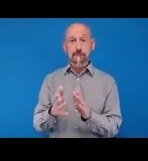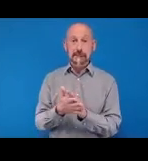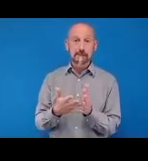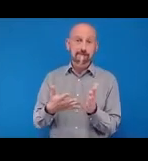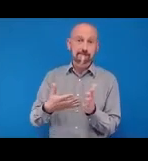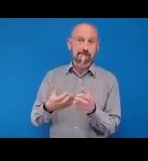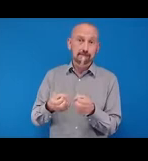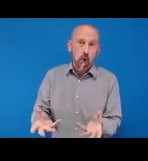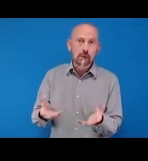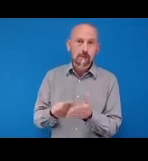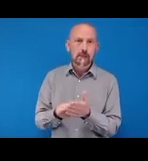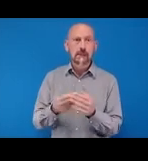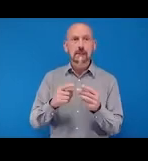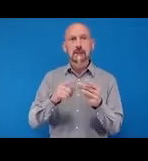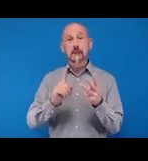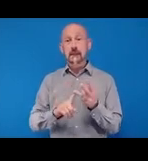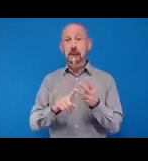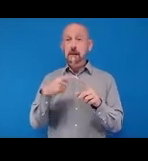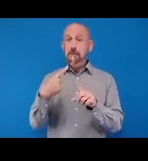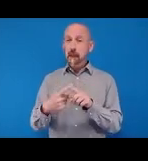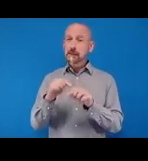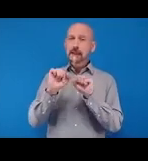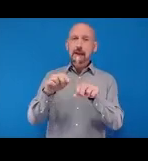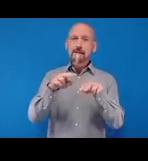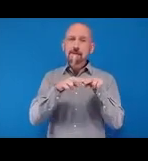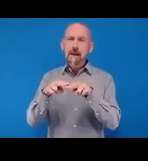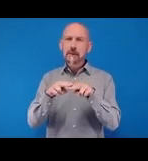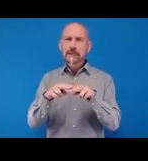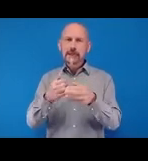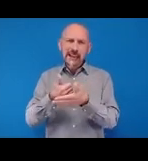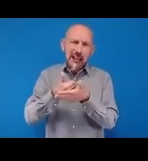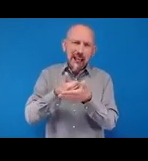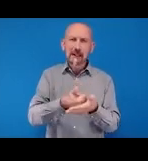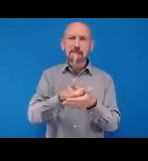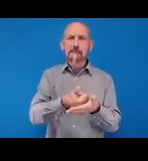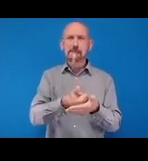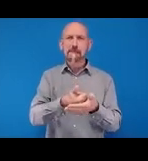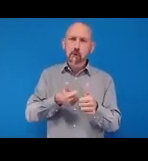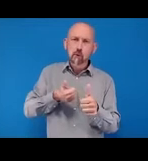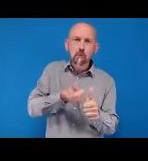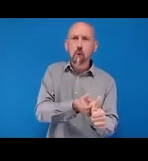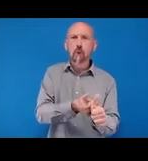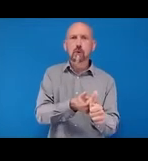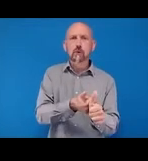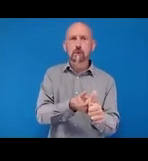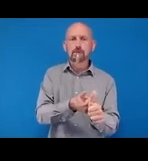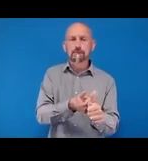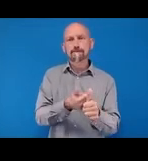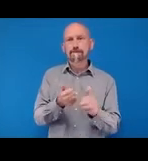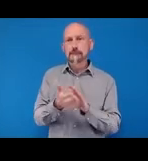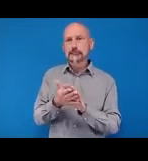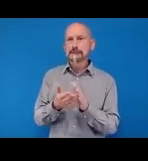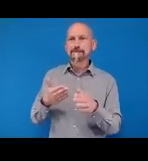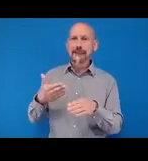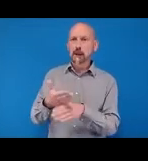family members need to help them and need to support them. Total